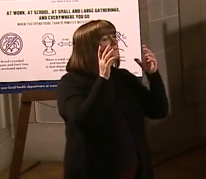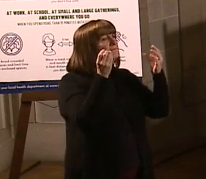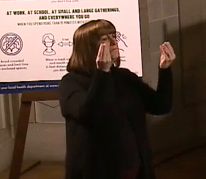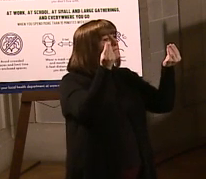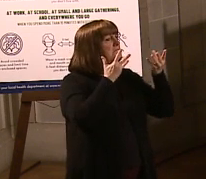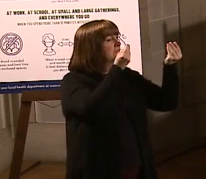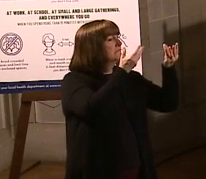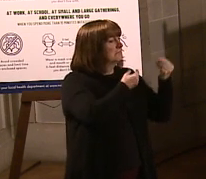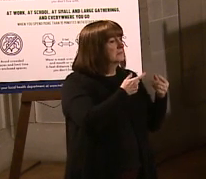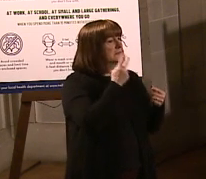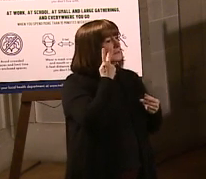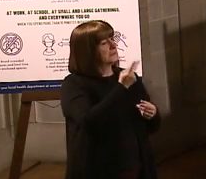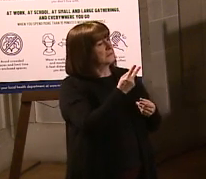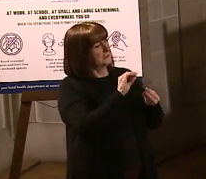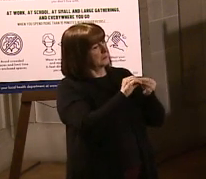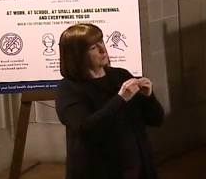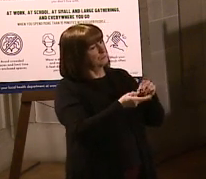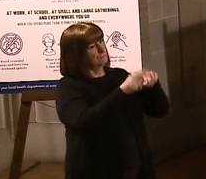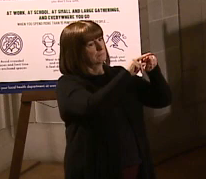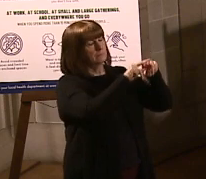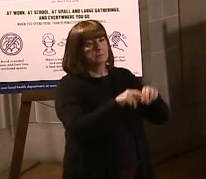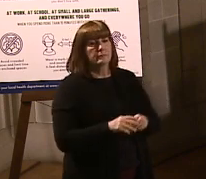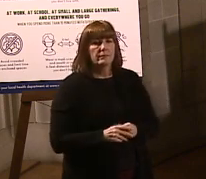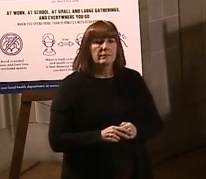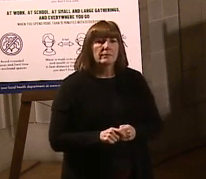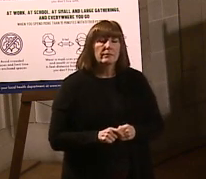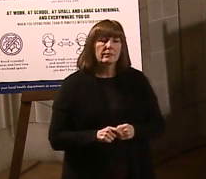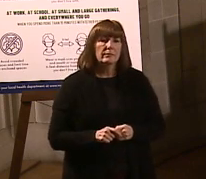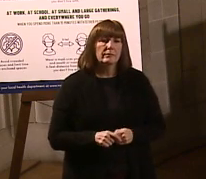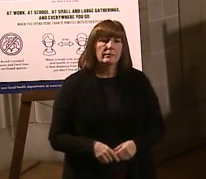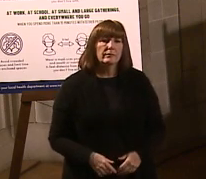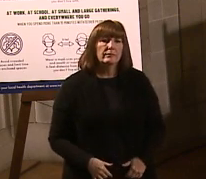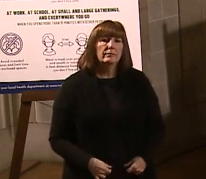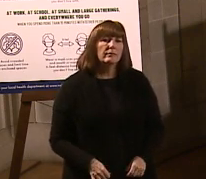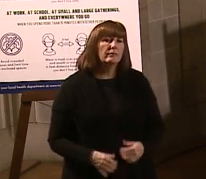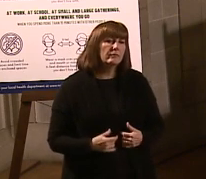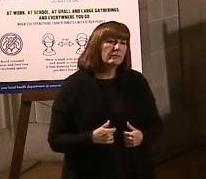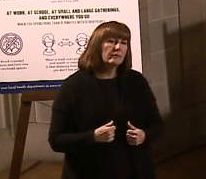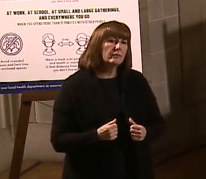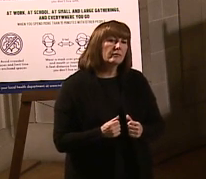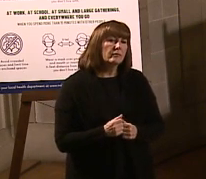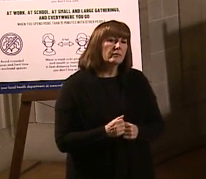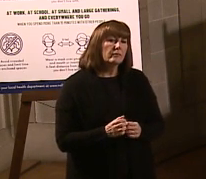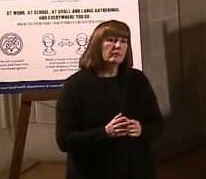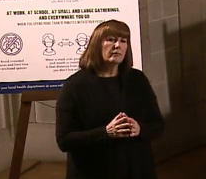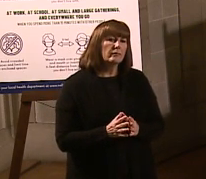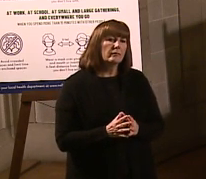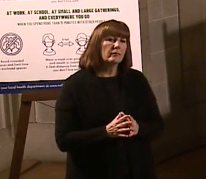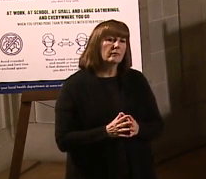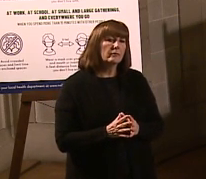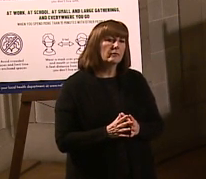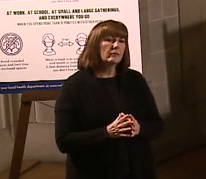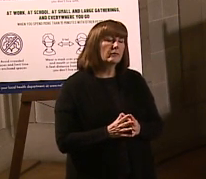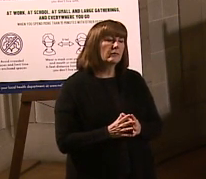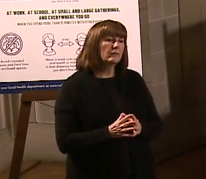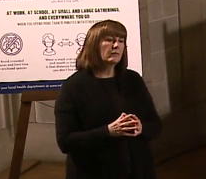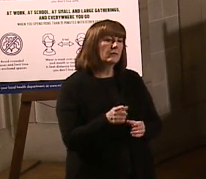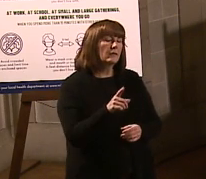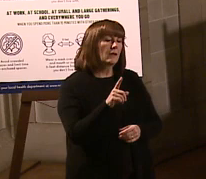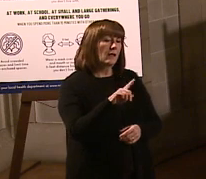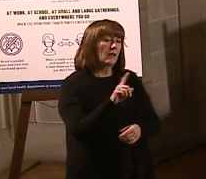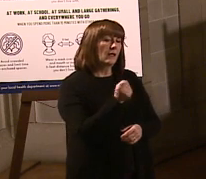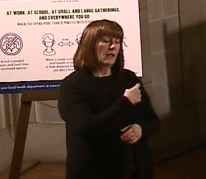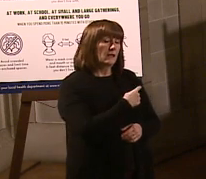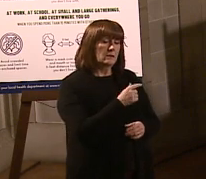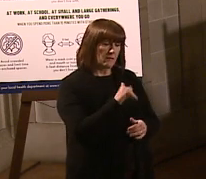uptake. How much does that explain why some of those other rural areas have been able to go to 1B? So